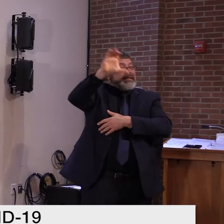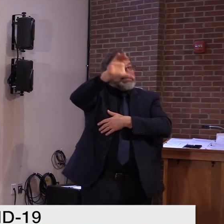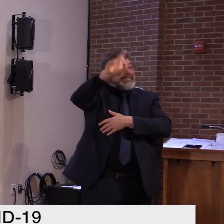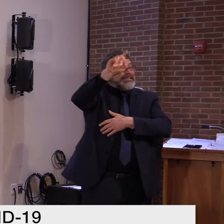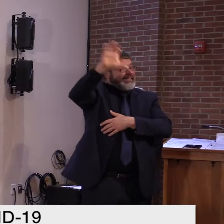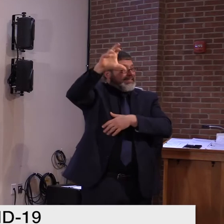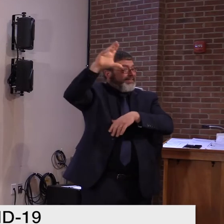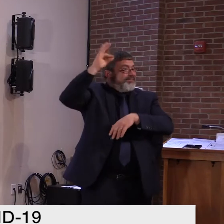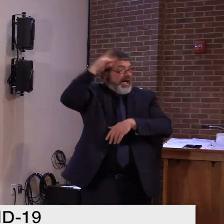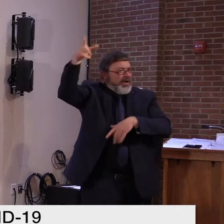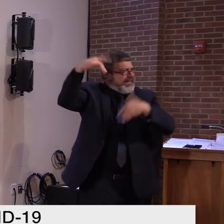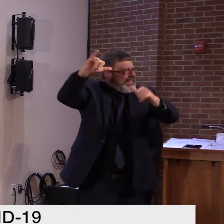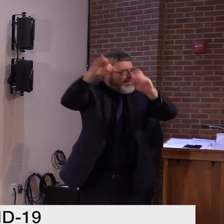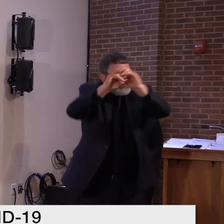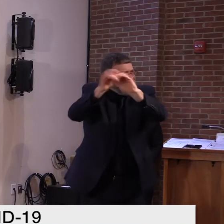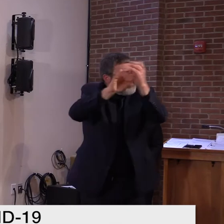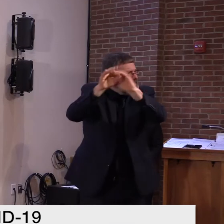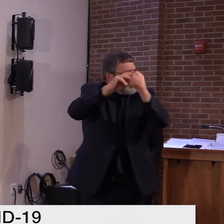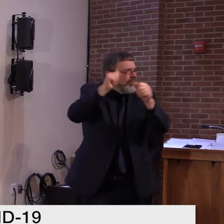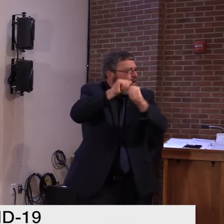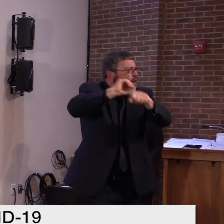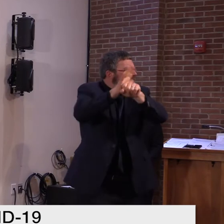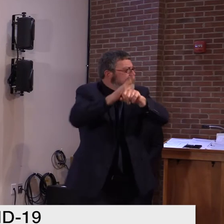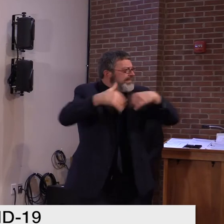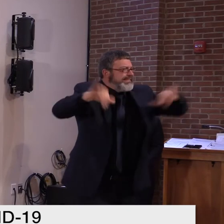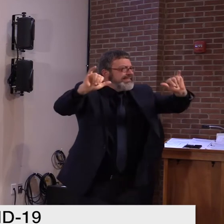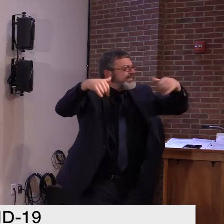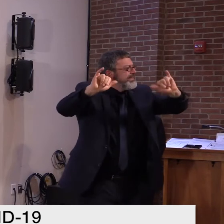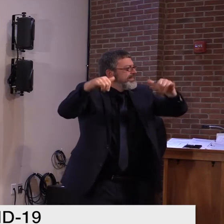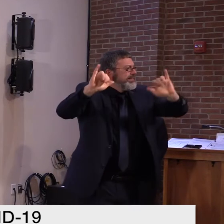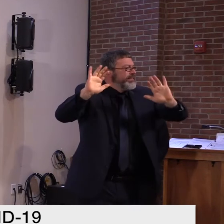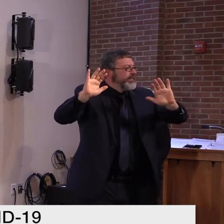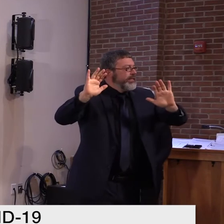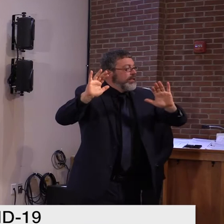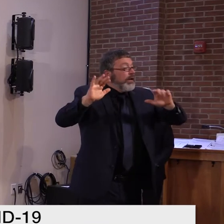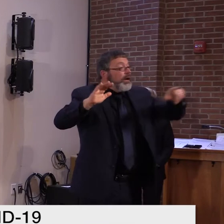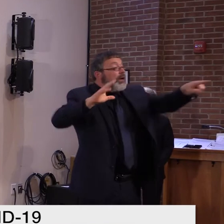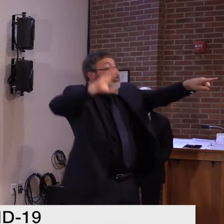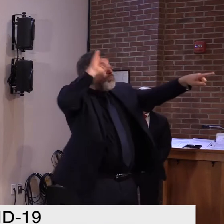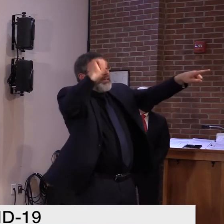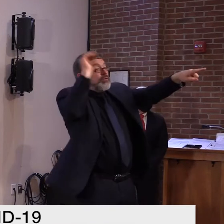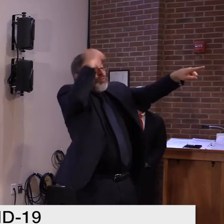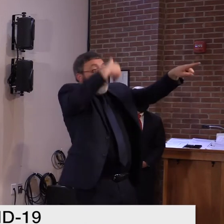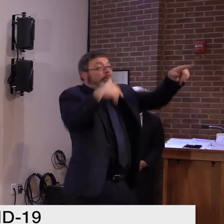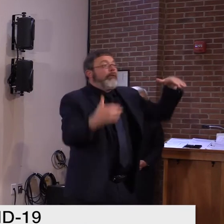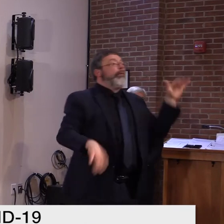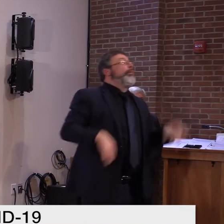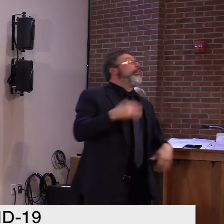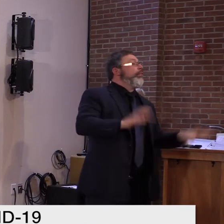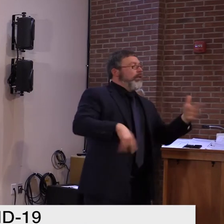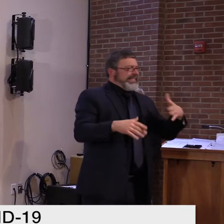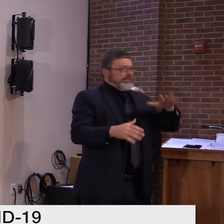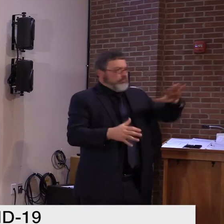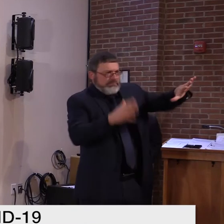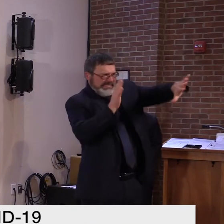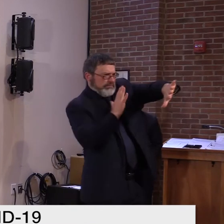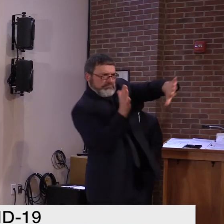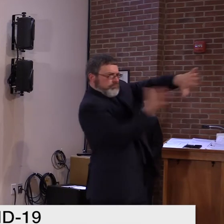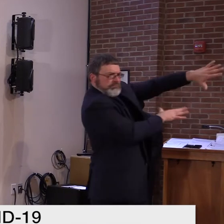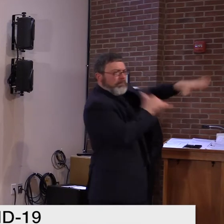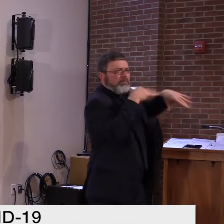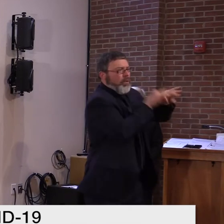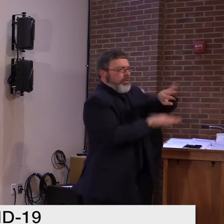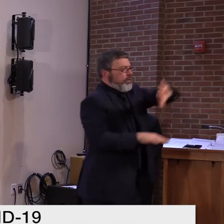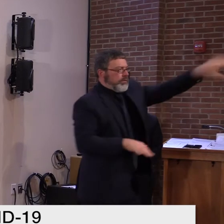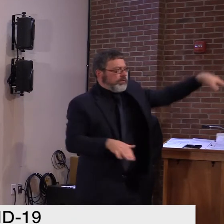that just because the president might not be acting, the bureaucracy itself is. But our